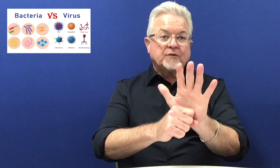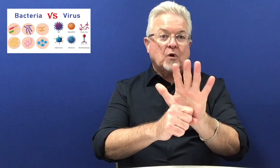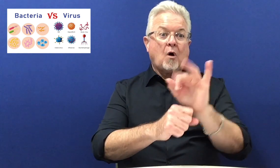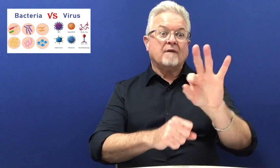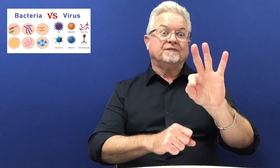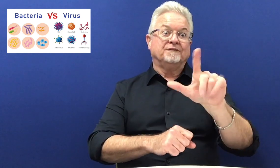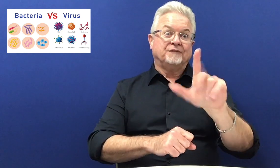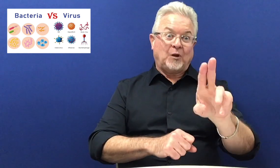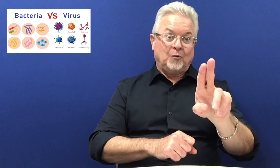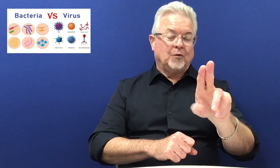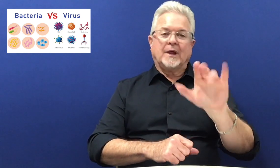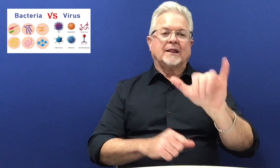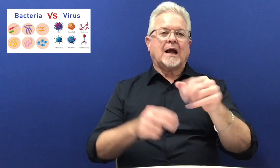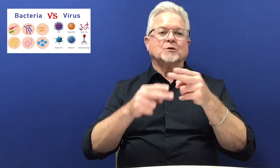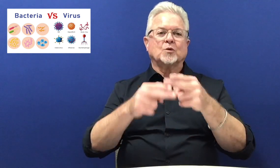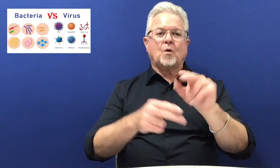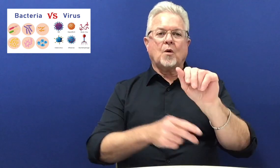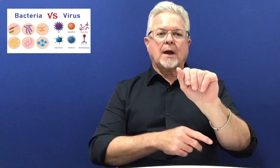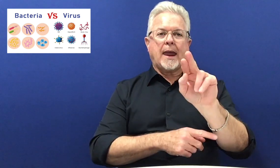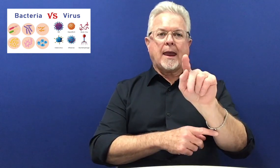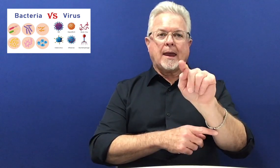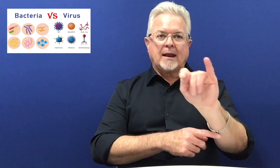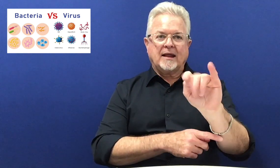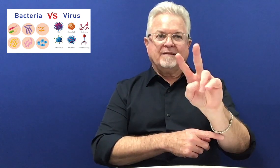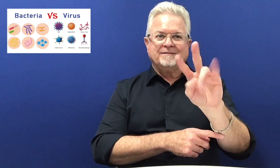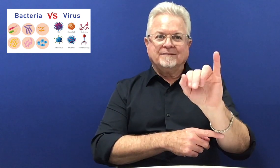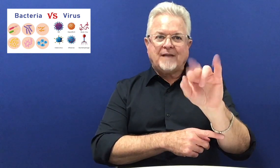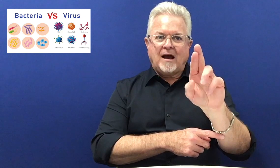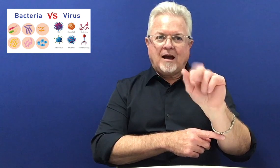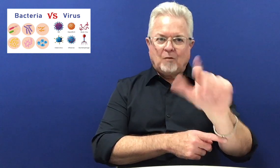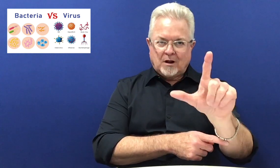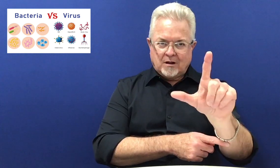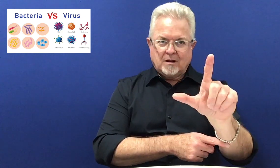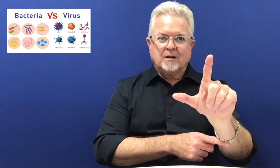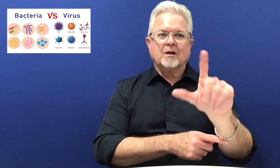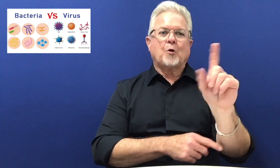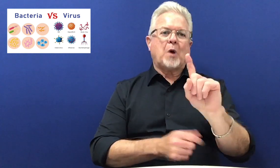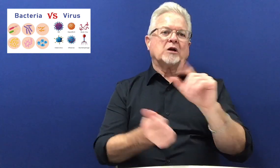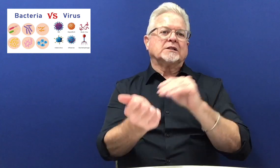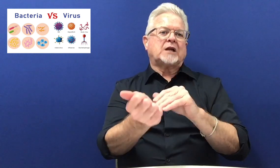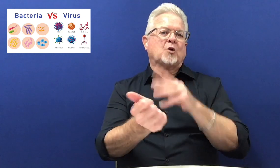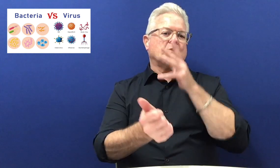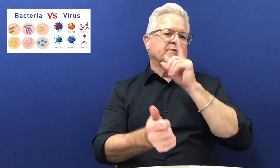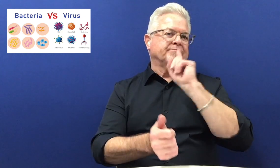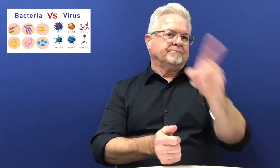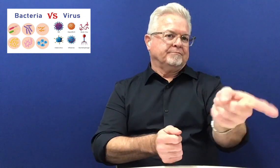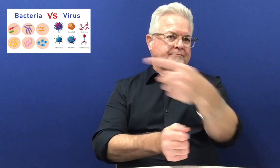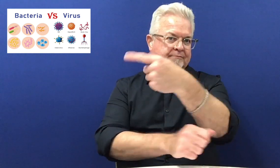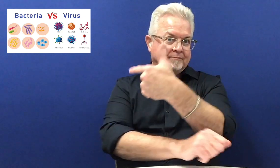If you get COVID or a flu, that's a virus. And then you would want to take antiviral medications.